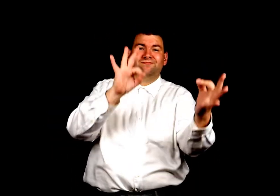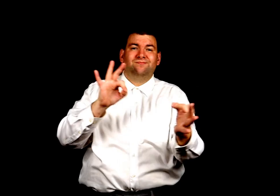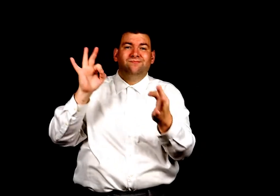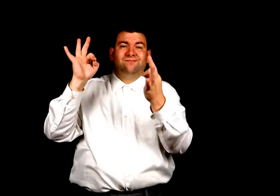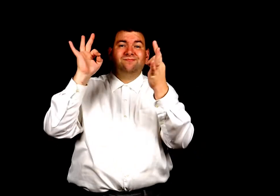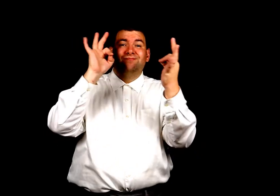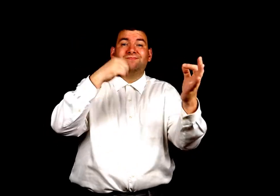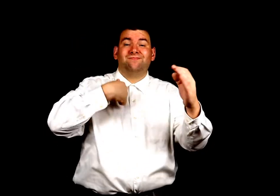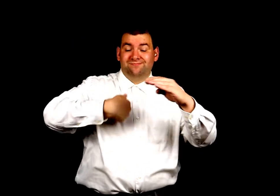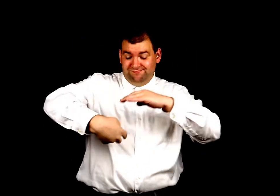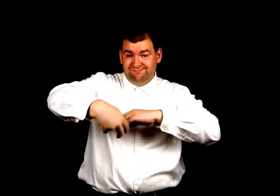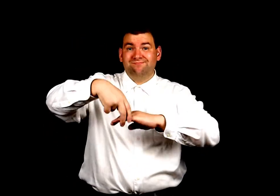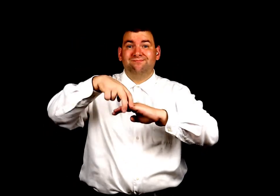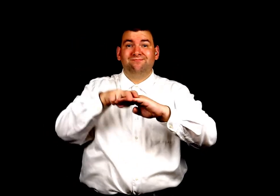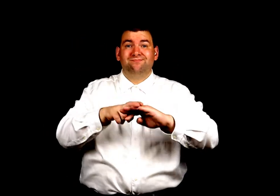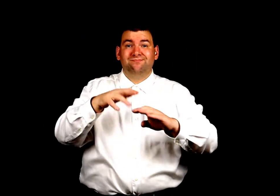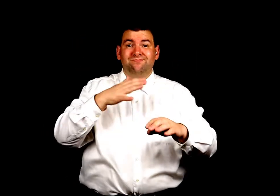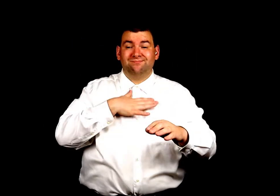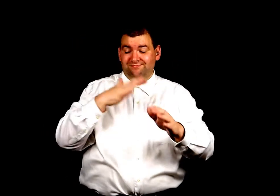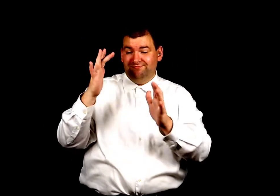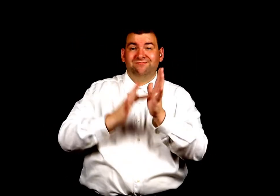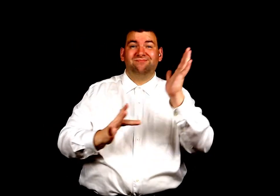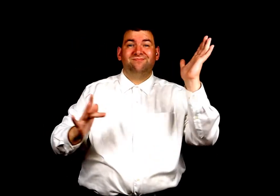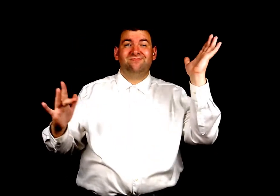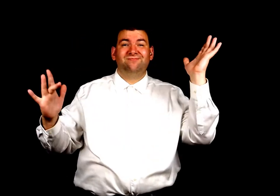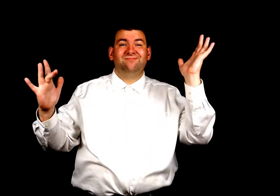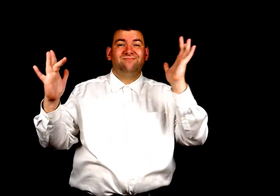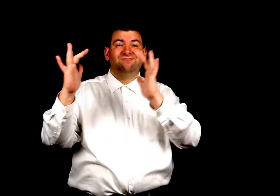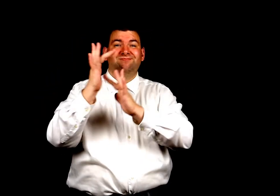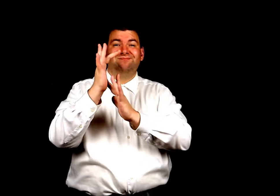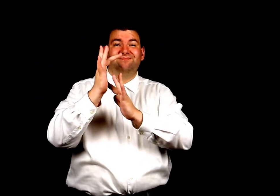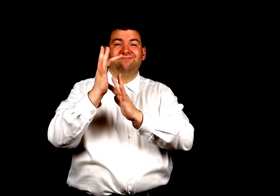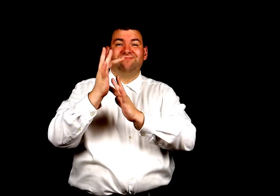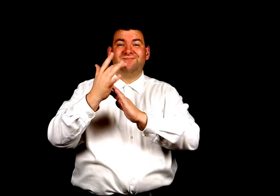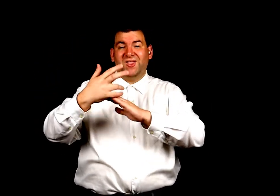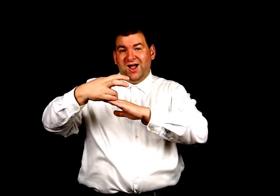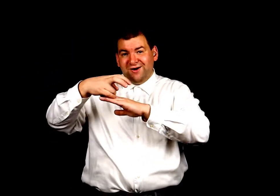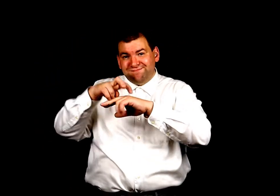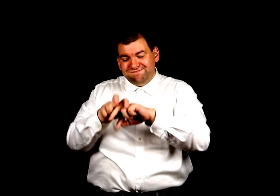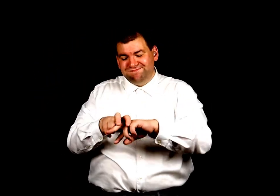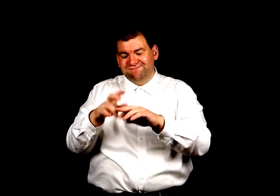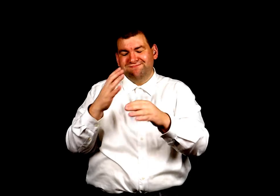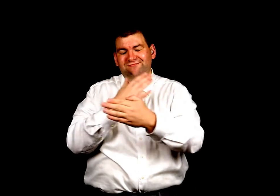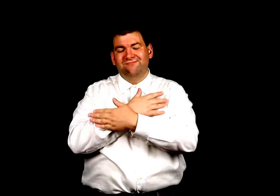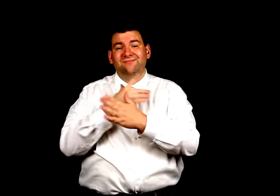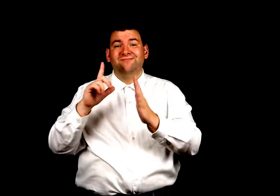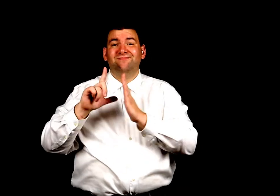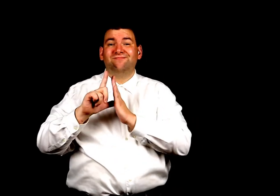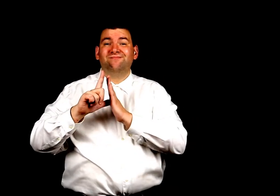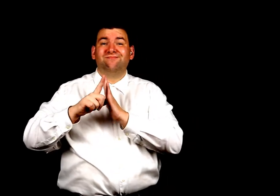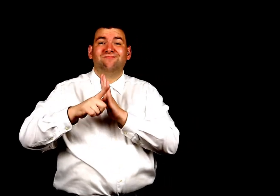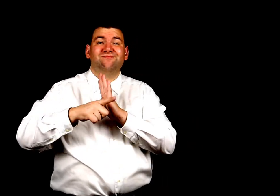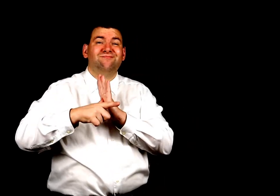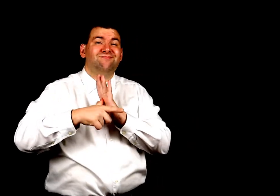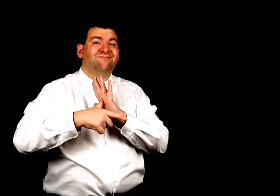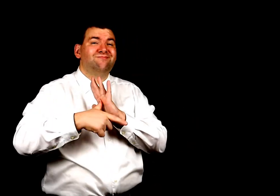Then I'm going to sit down beside my Jesus Sit down and rest a little while